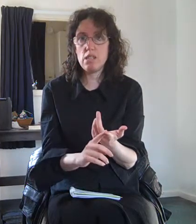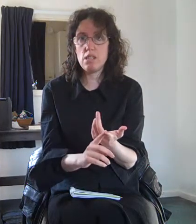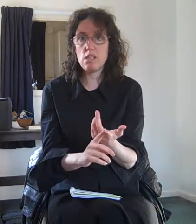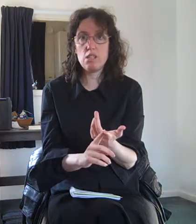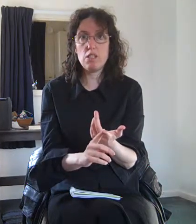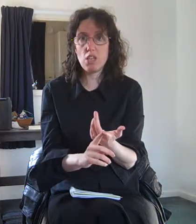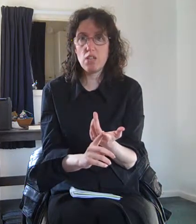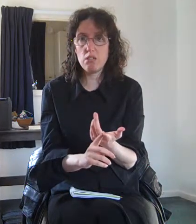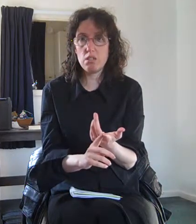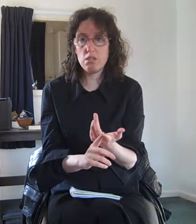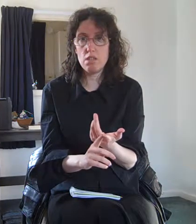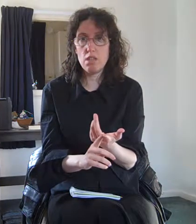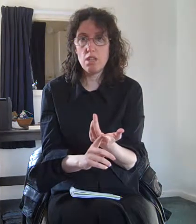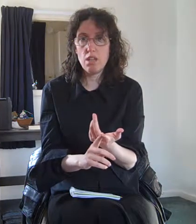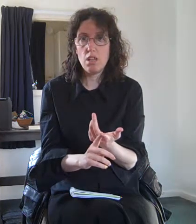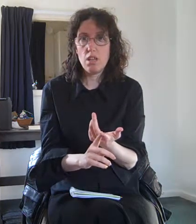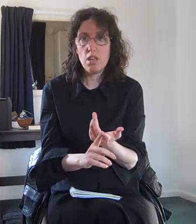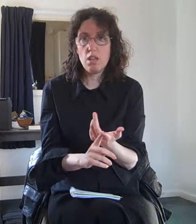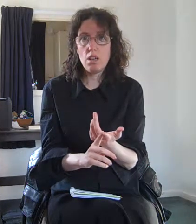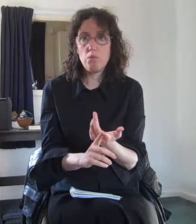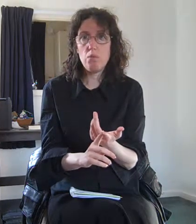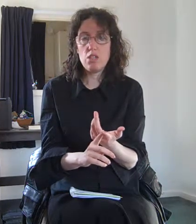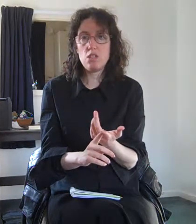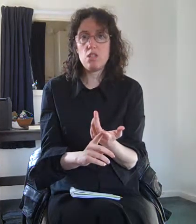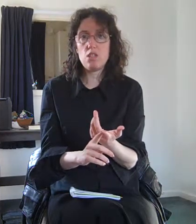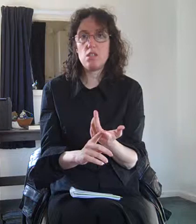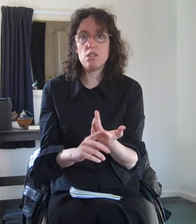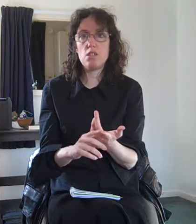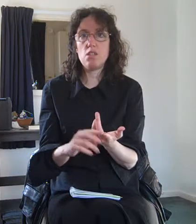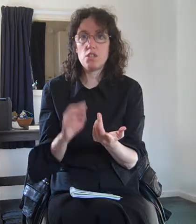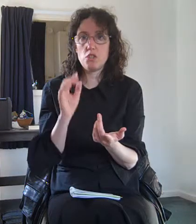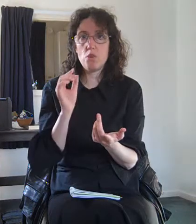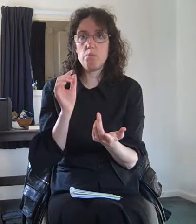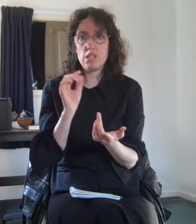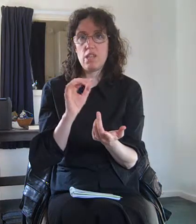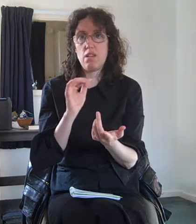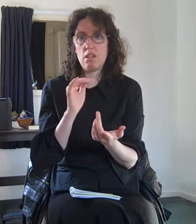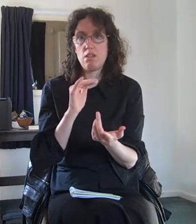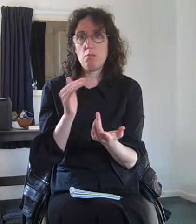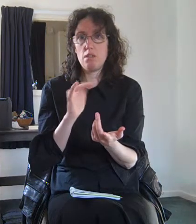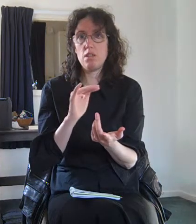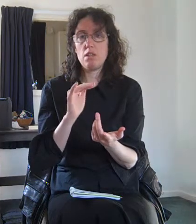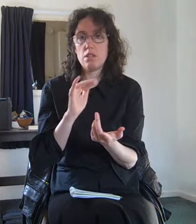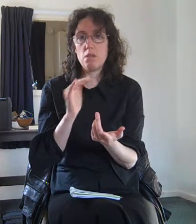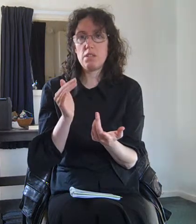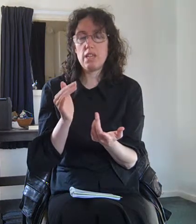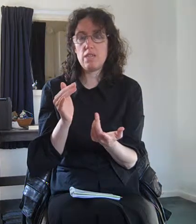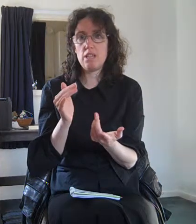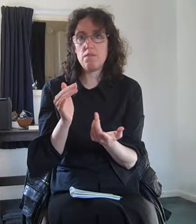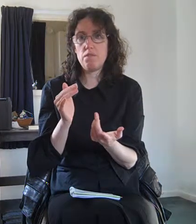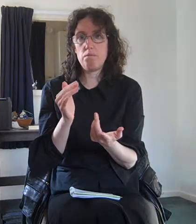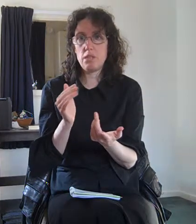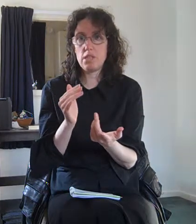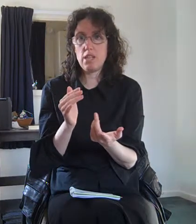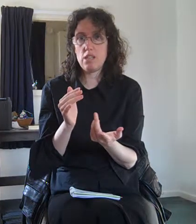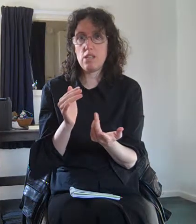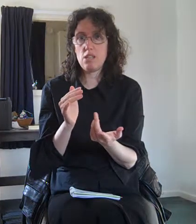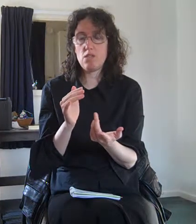since early childhood which stops that accommodative process in its